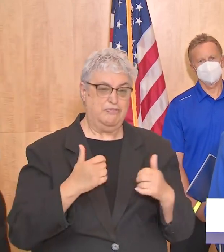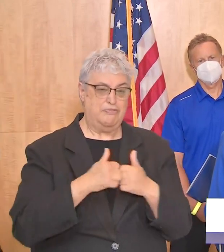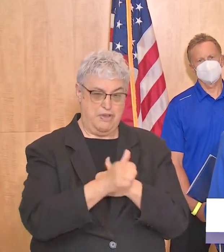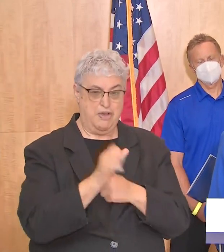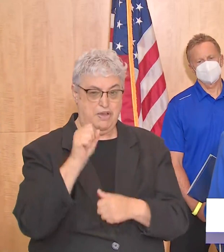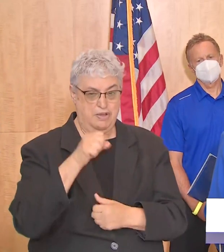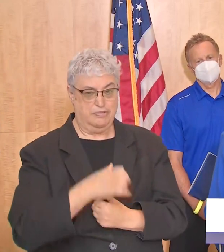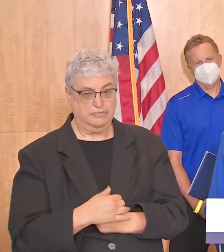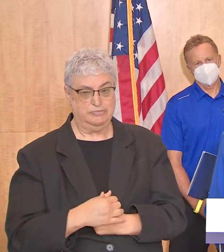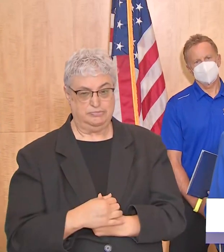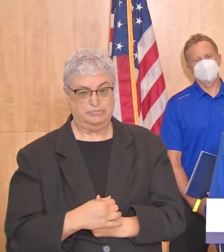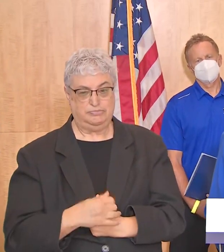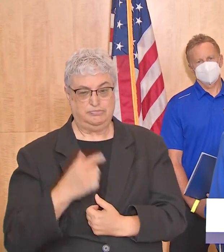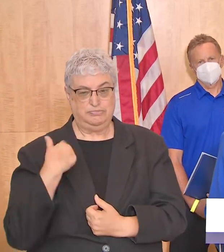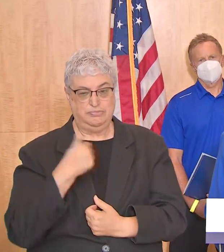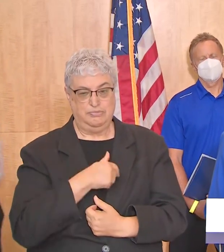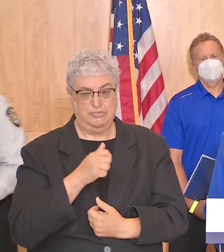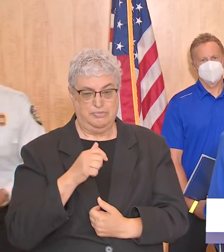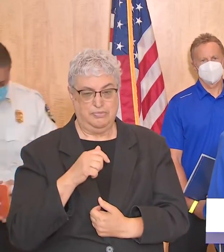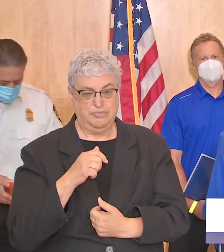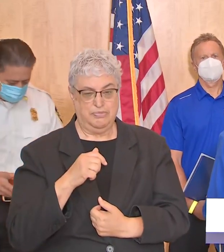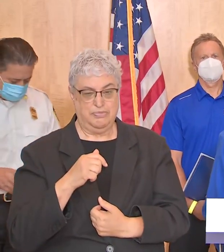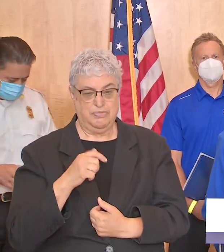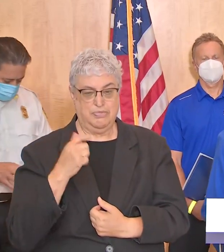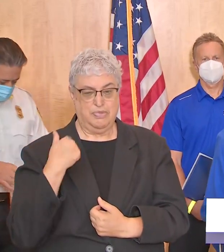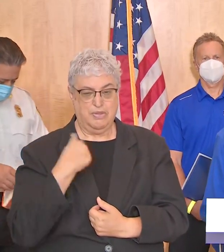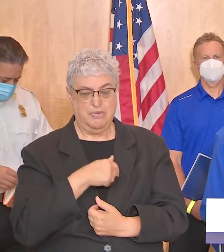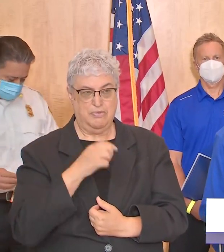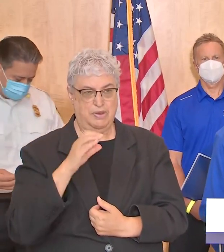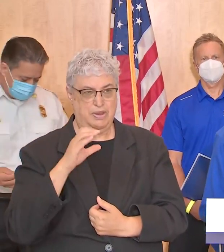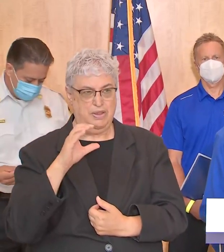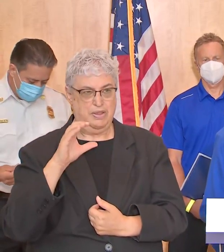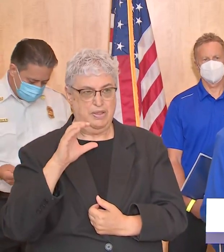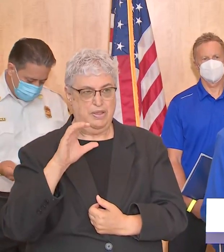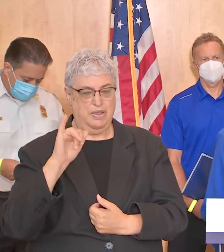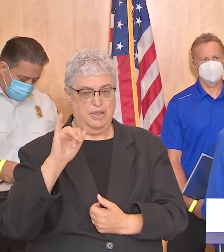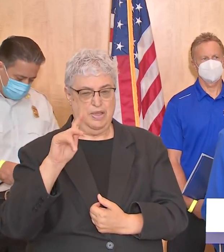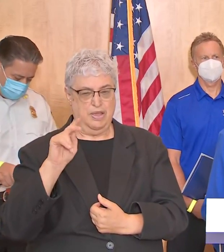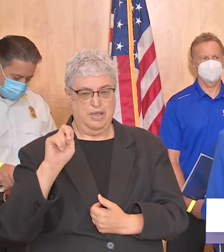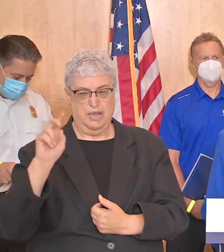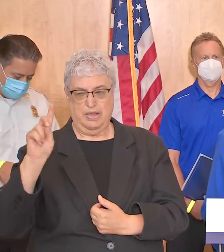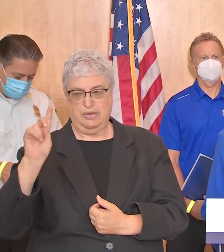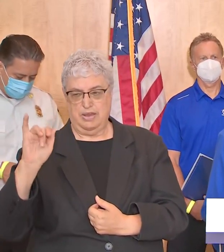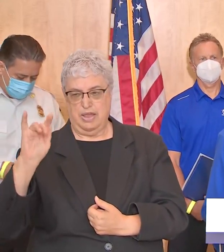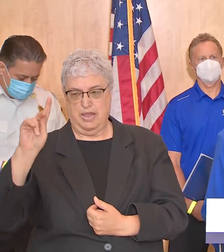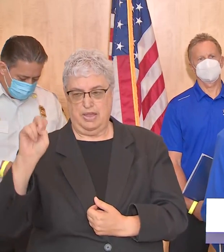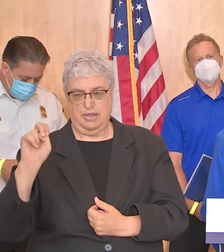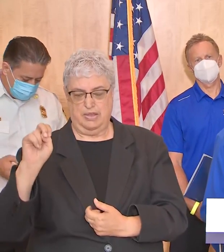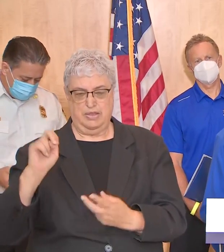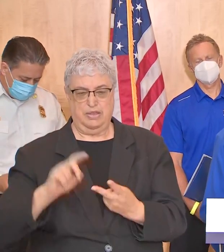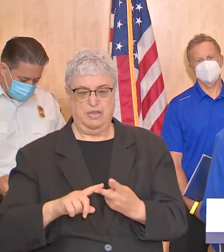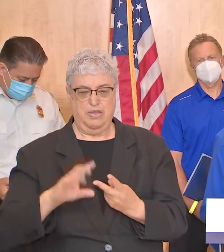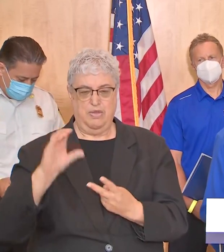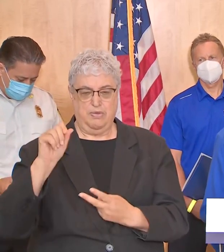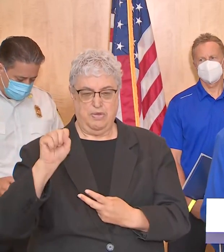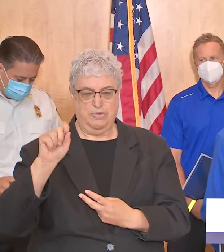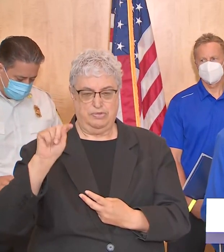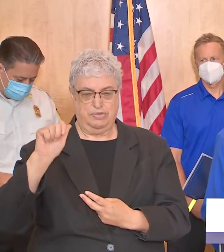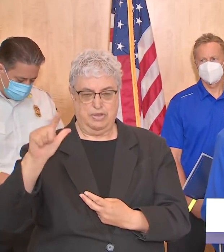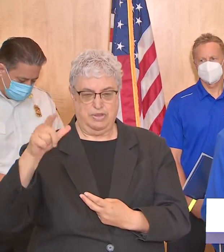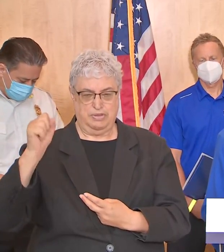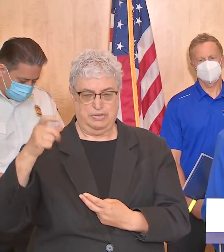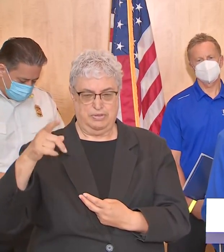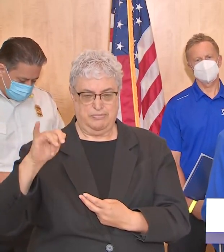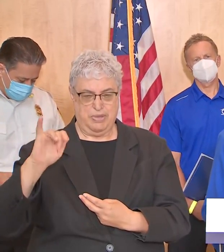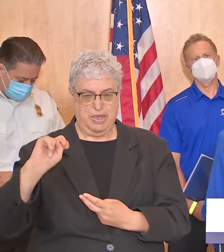it points out the need for the ick dite or the coastal spine if we needed any proof any evidence that